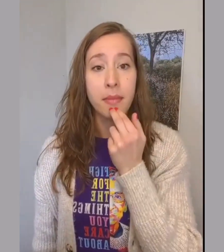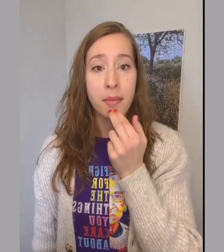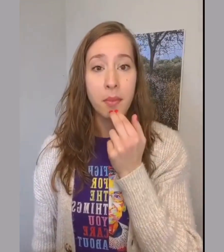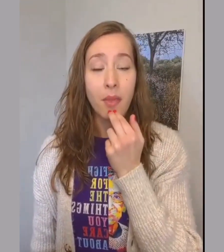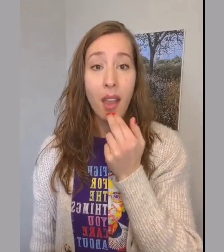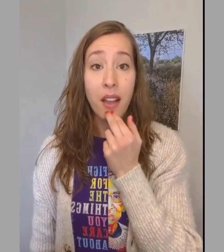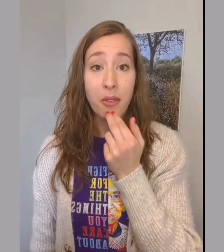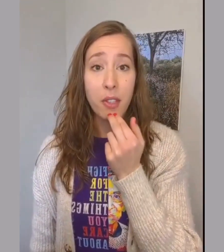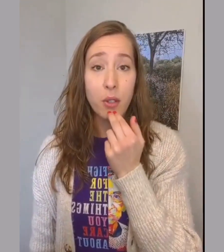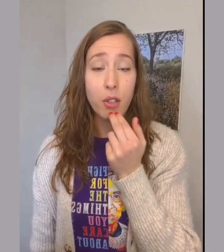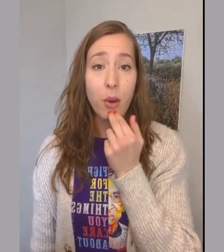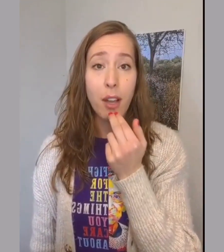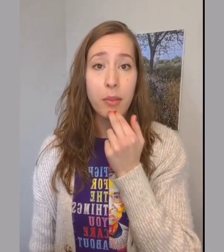I feel so helpless.